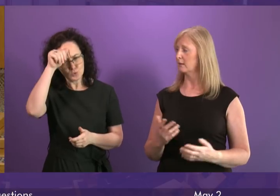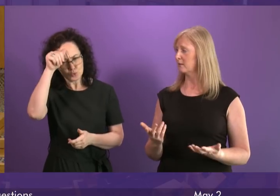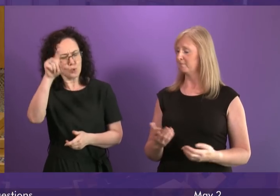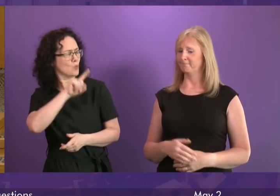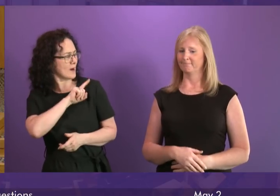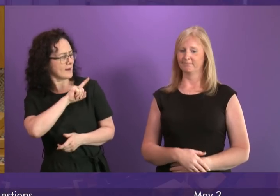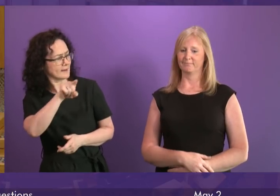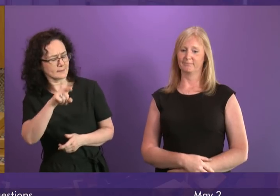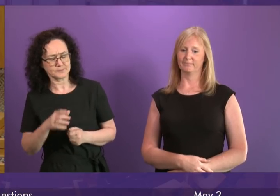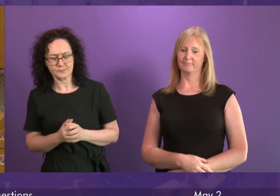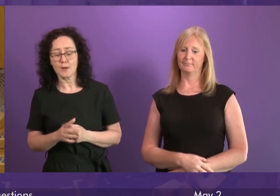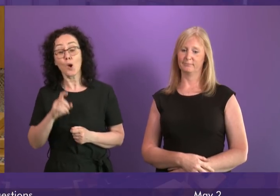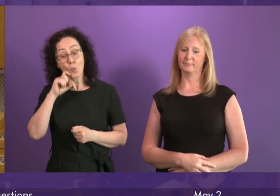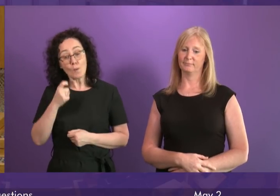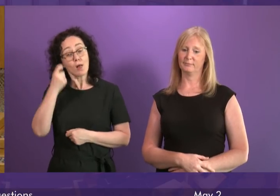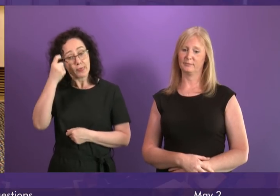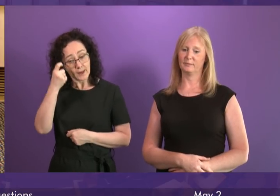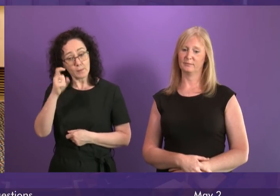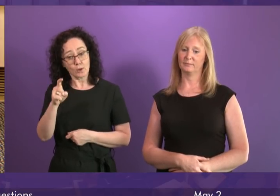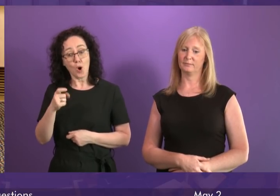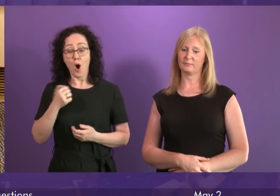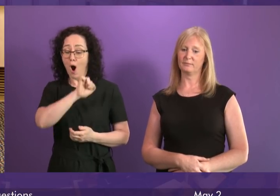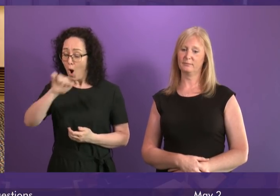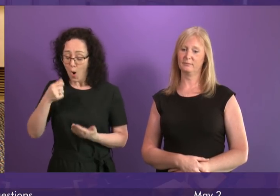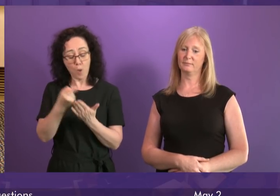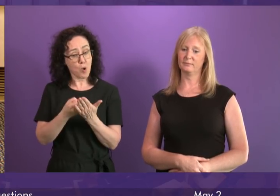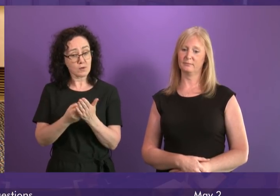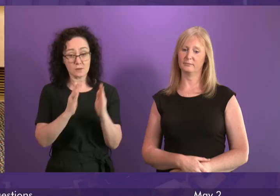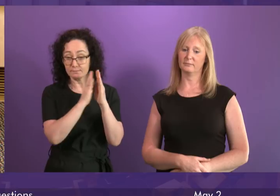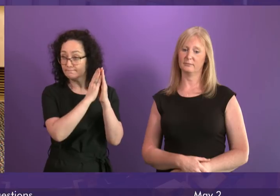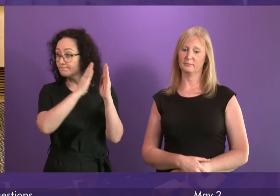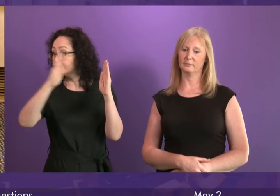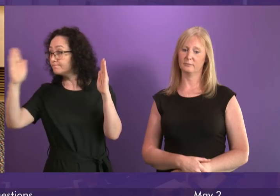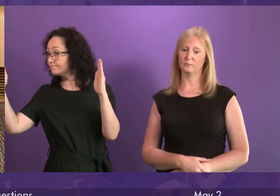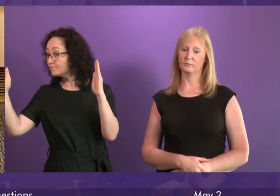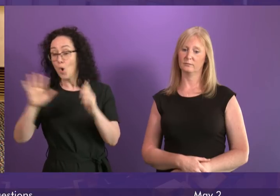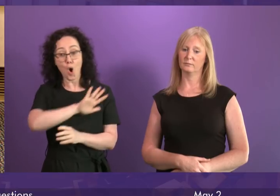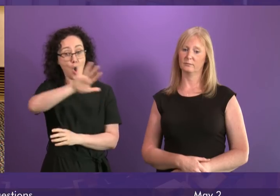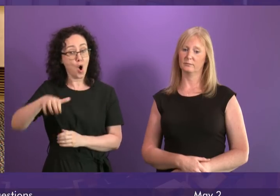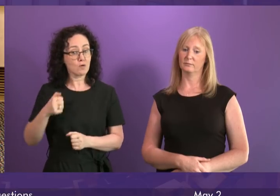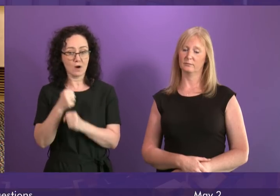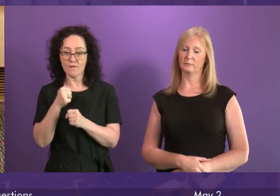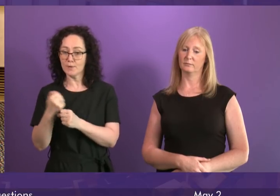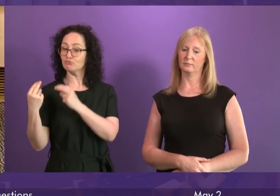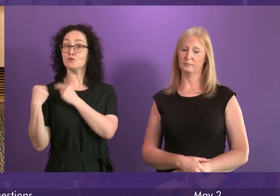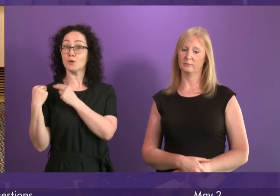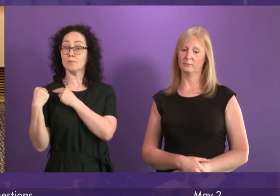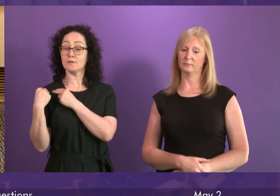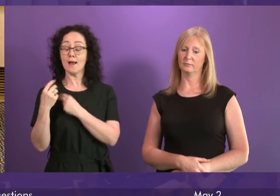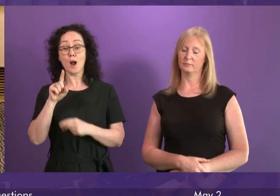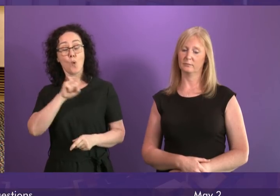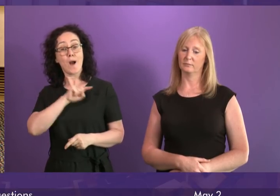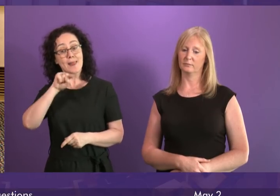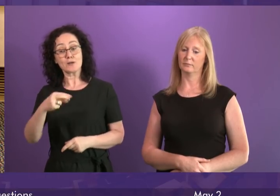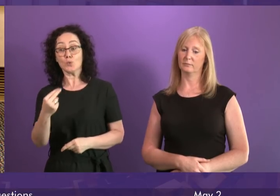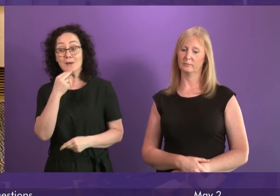we will consider our policies across the whole range of government responsibilities because that is what we